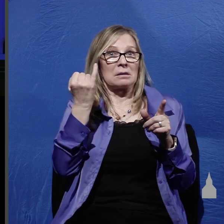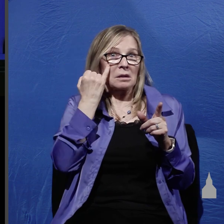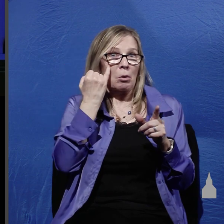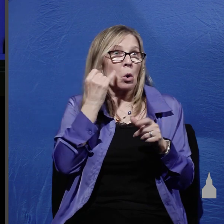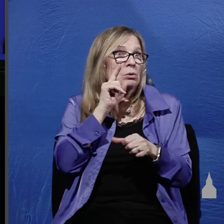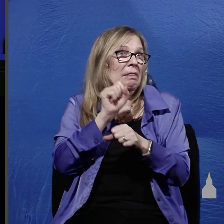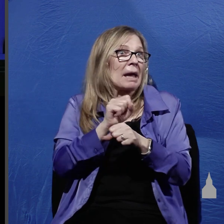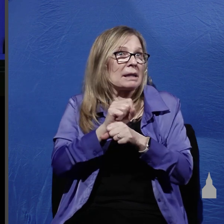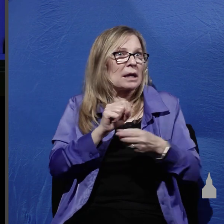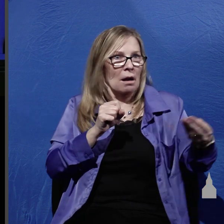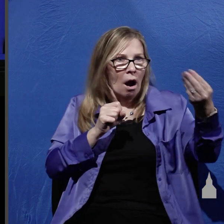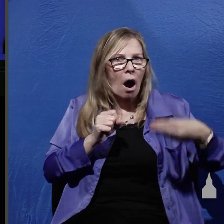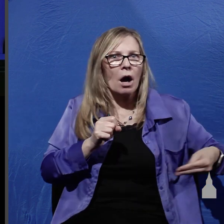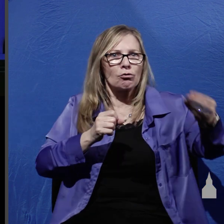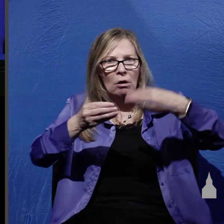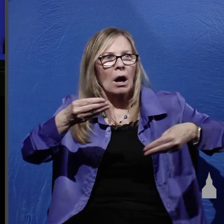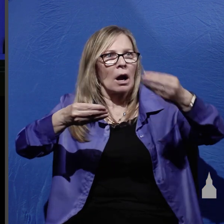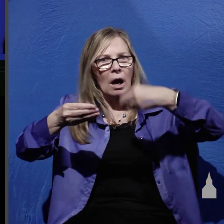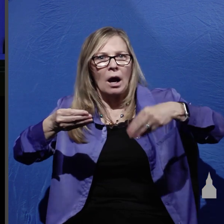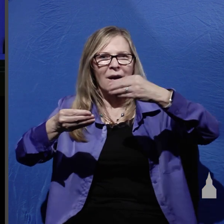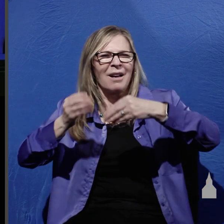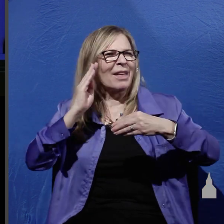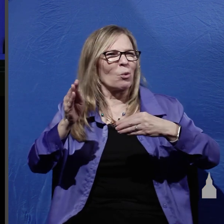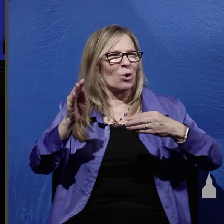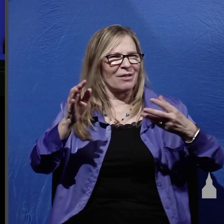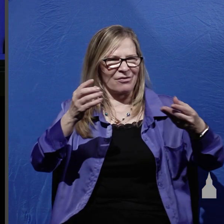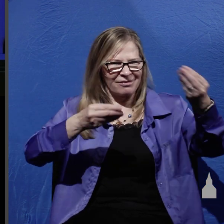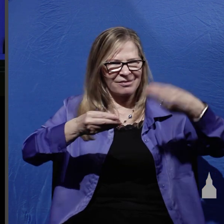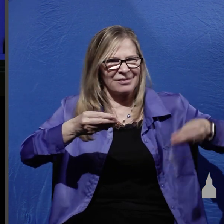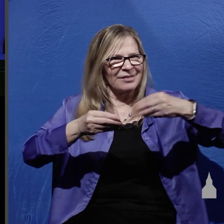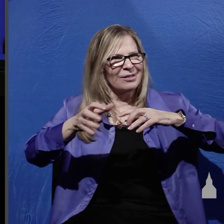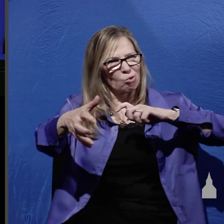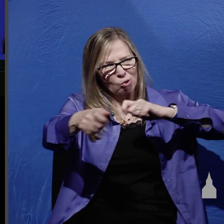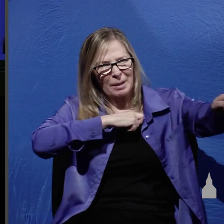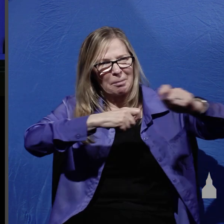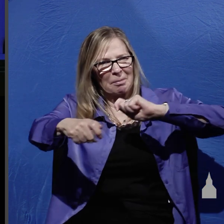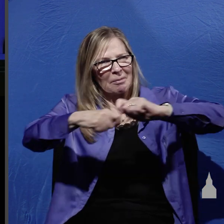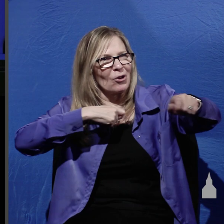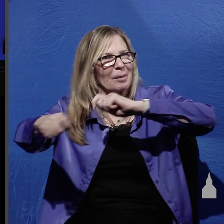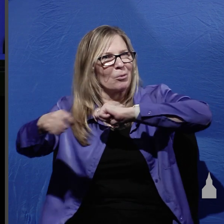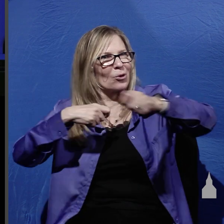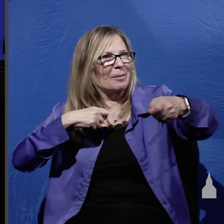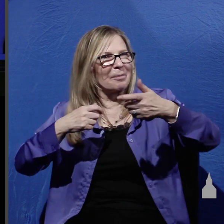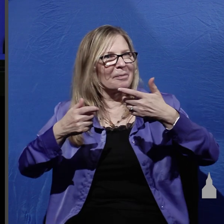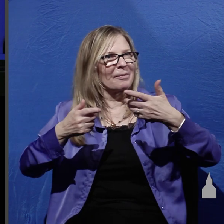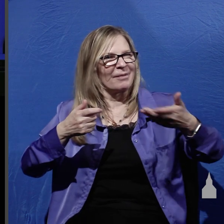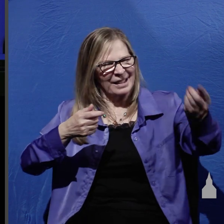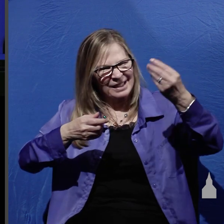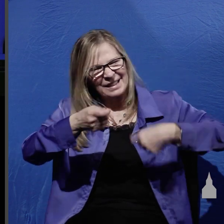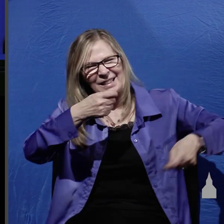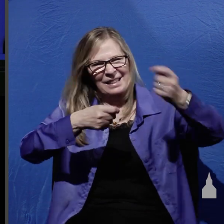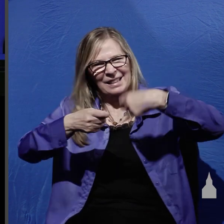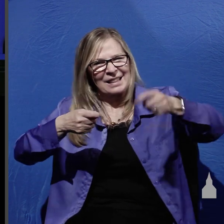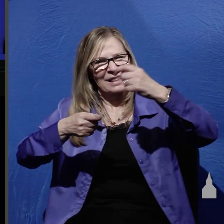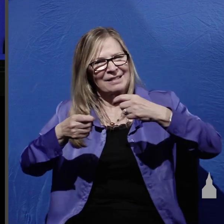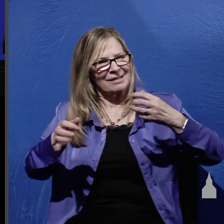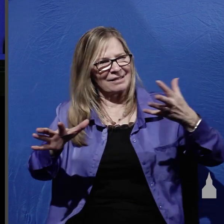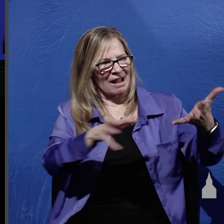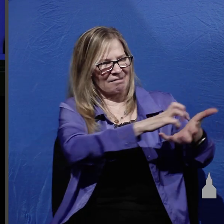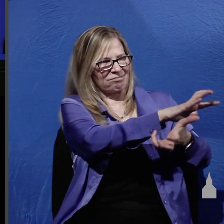unwrap the linens they would have had to rip those grave cloths off in a disorderly